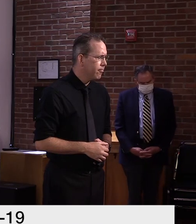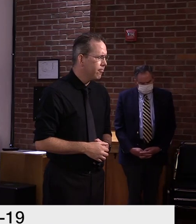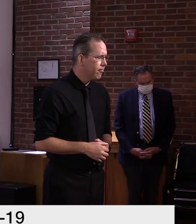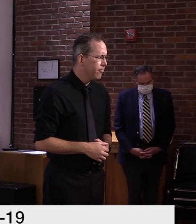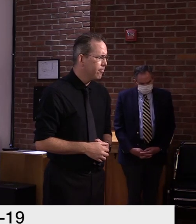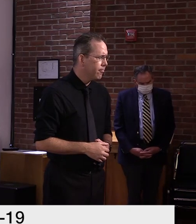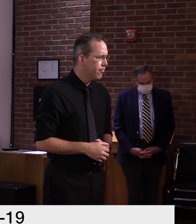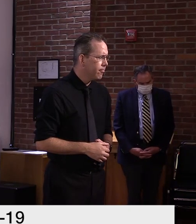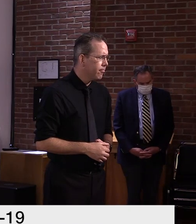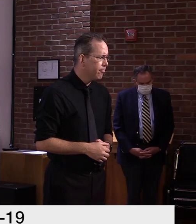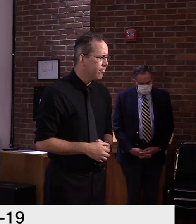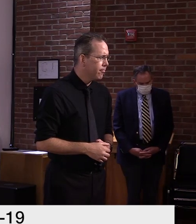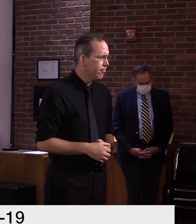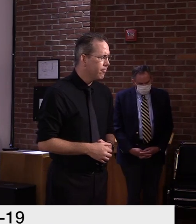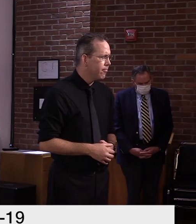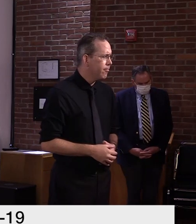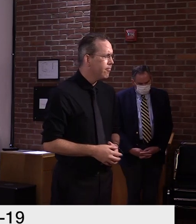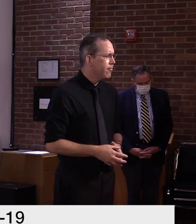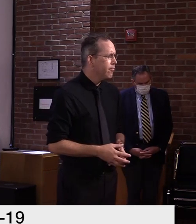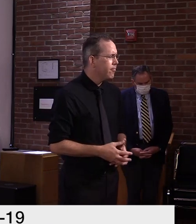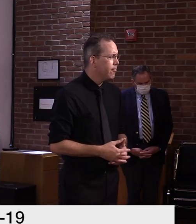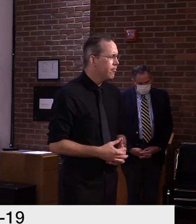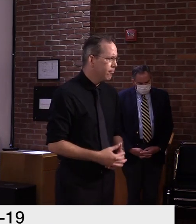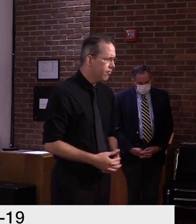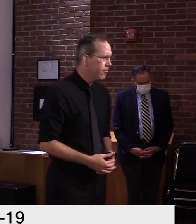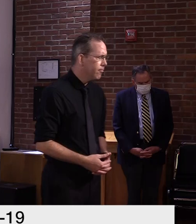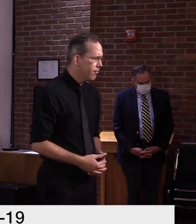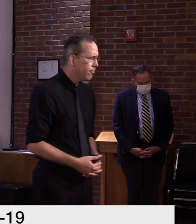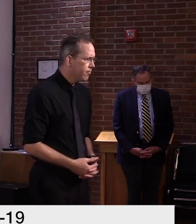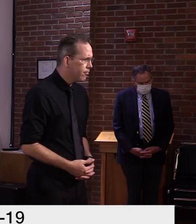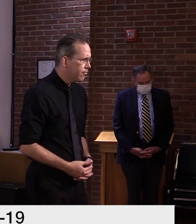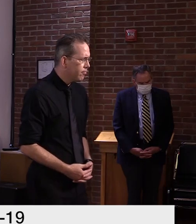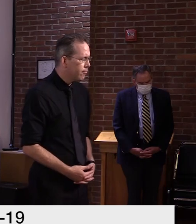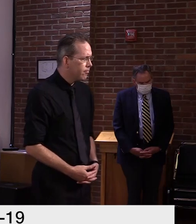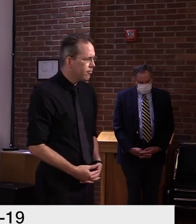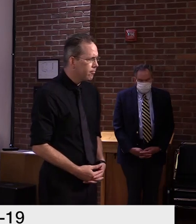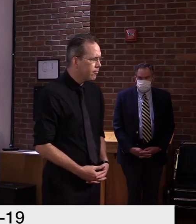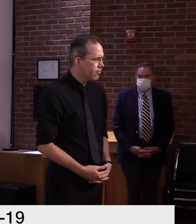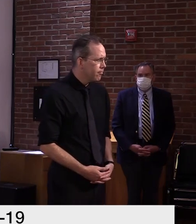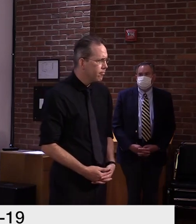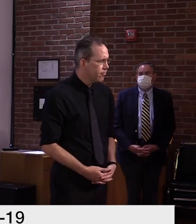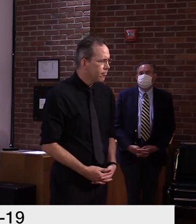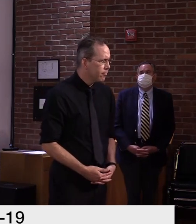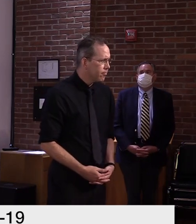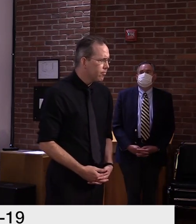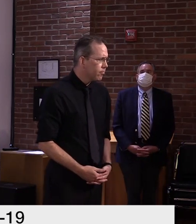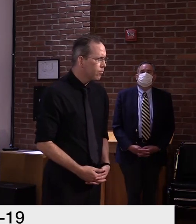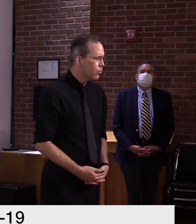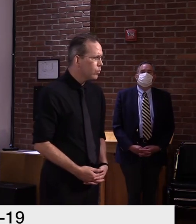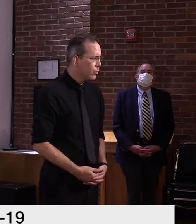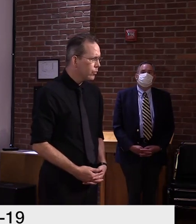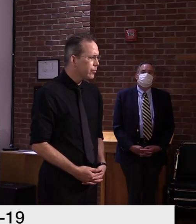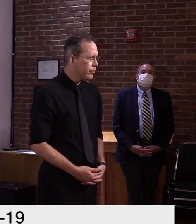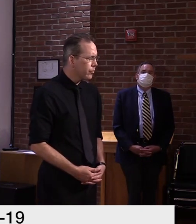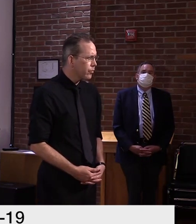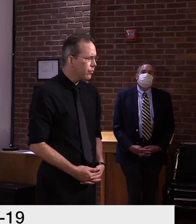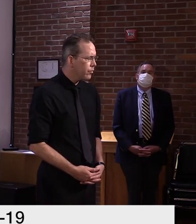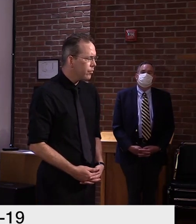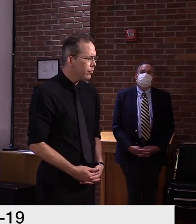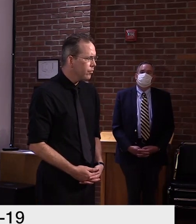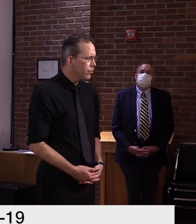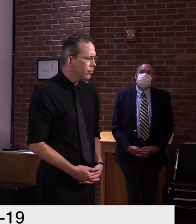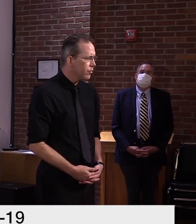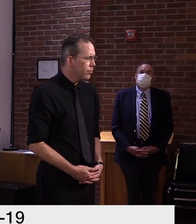more of a modeling question for Commissioner Pichak. mean, how do you take those into consideration if you're seeing all of a sudden a bunch of